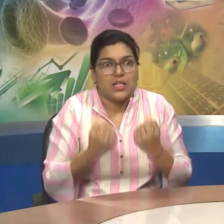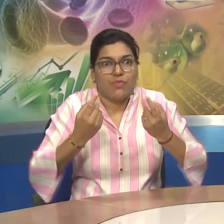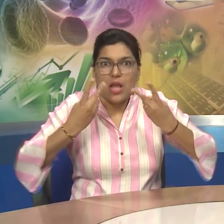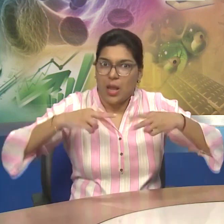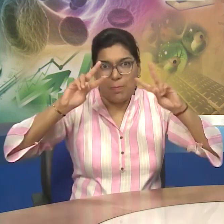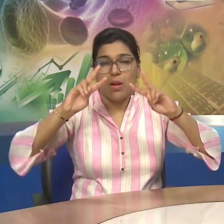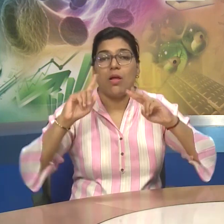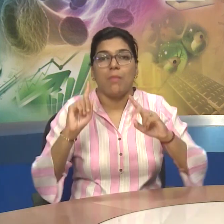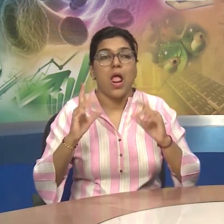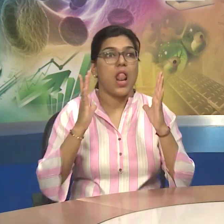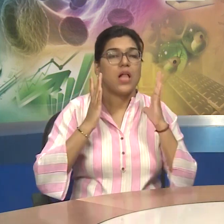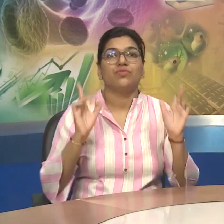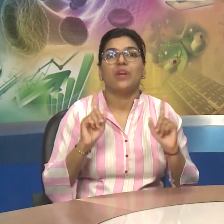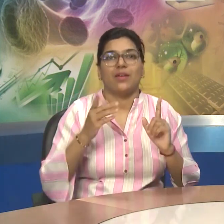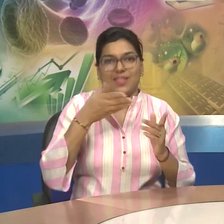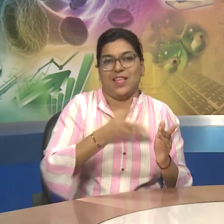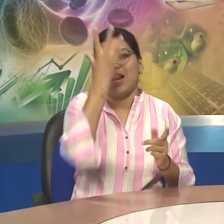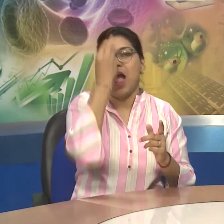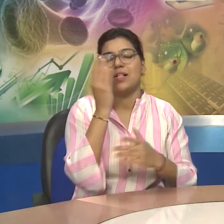Of A Positive Result